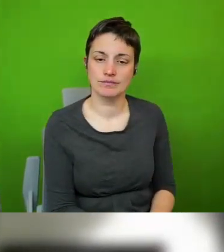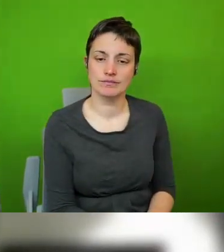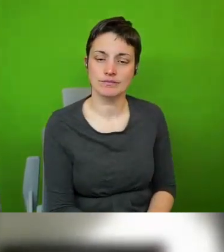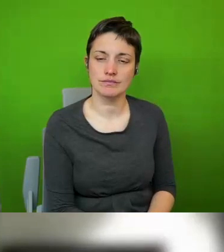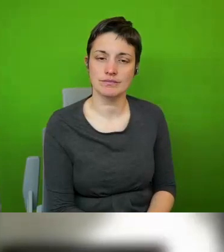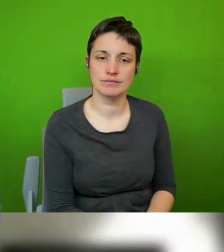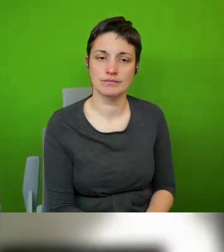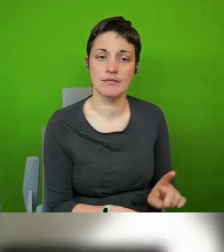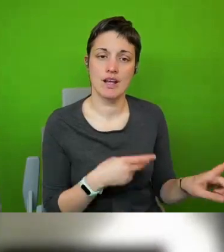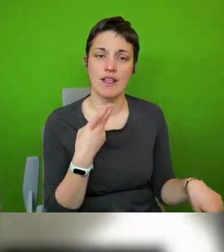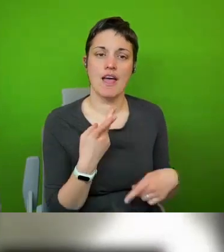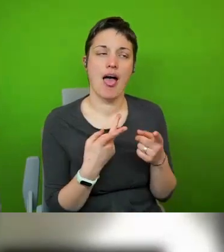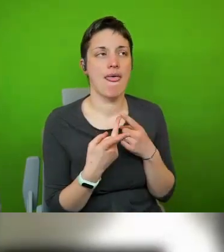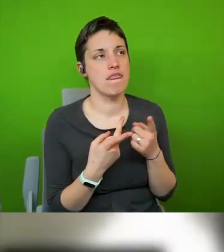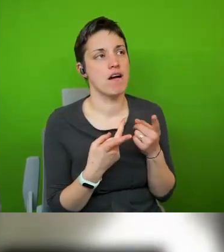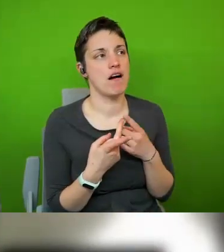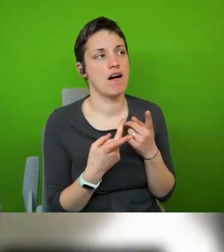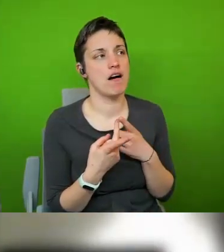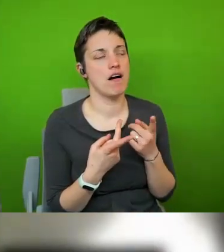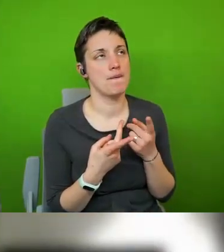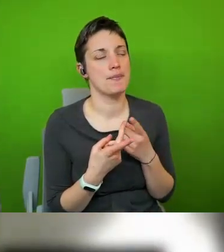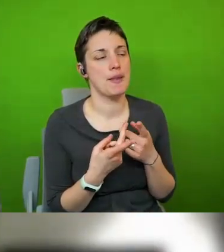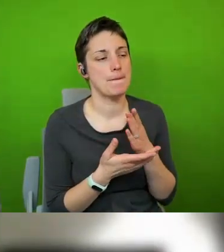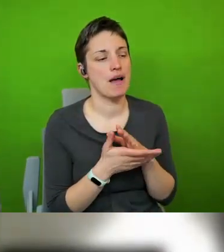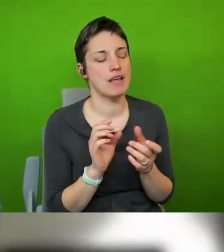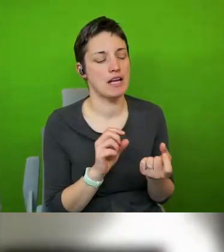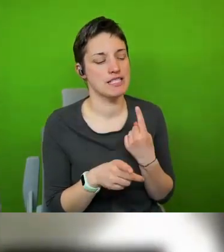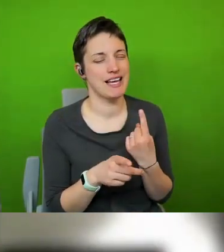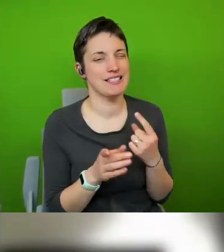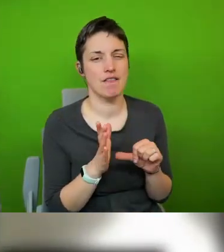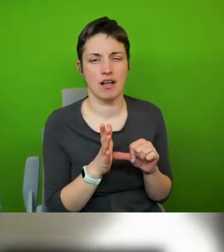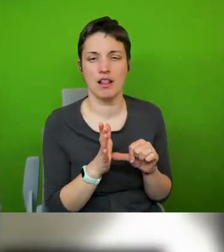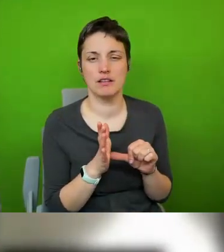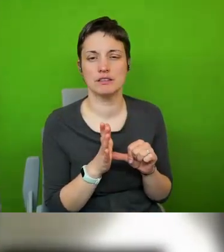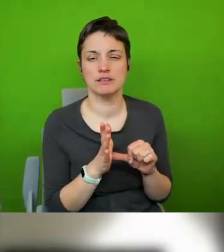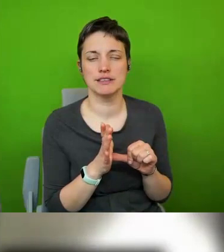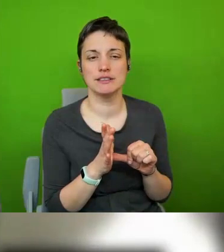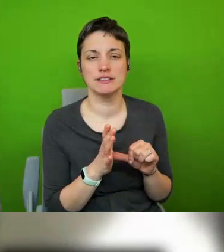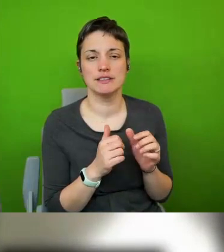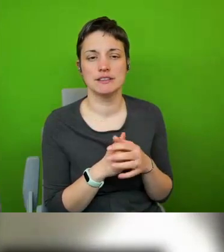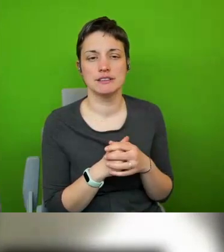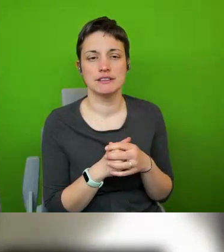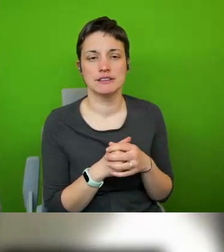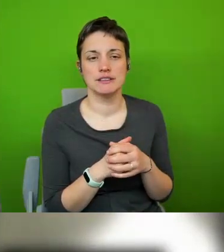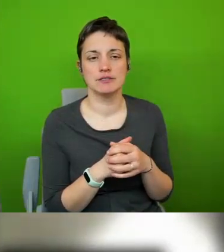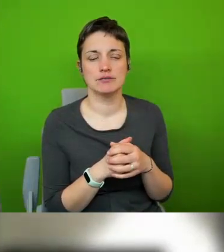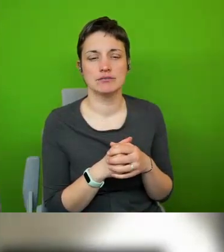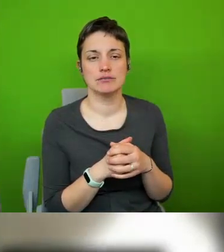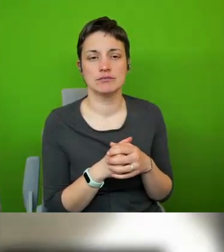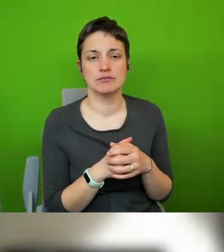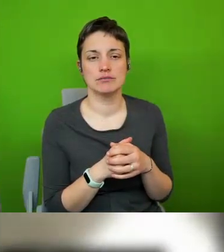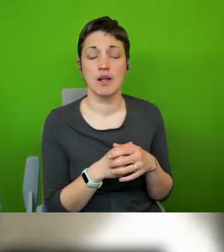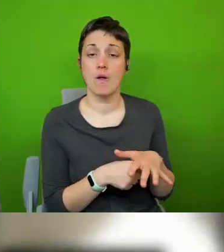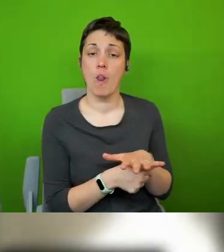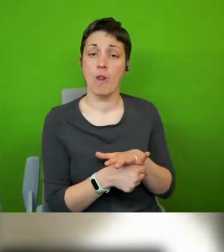the other answer perhaps is a bit more difficult that um local initiatives